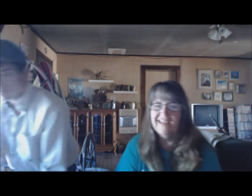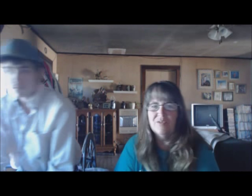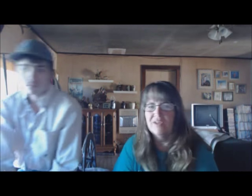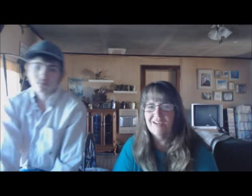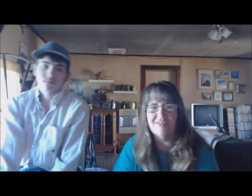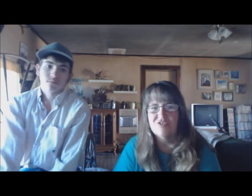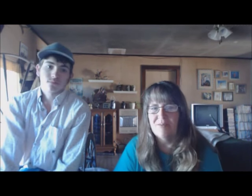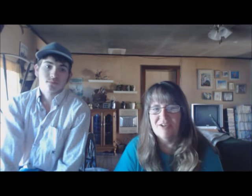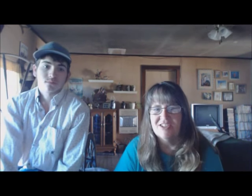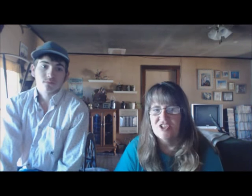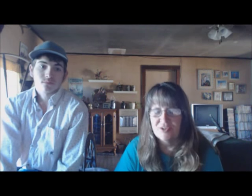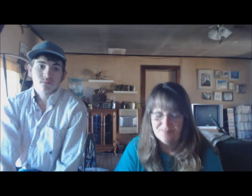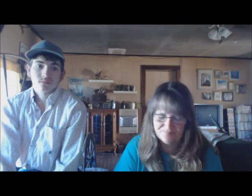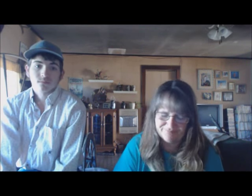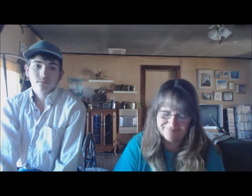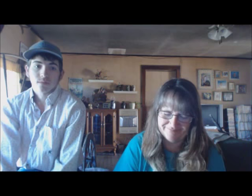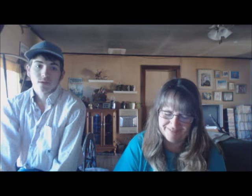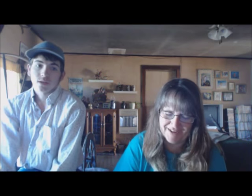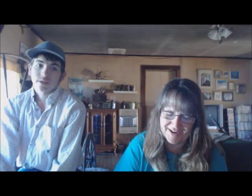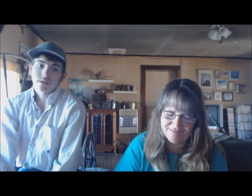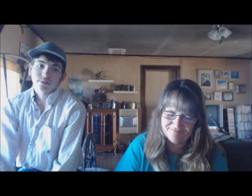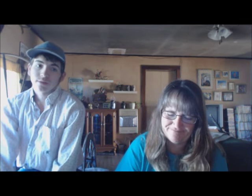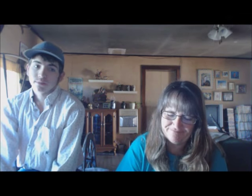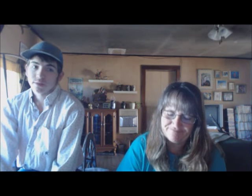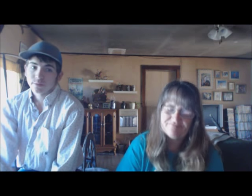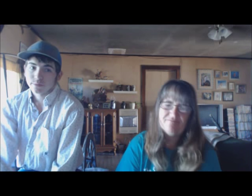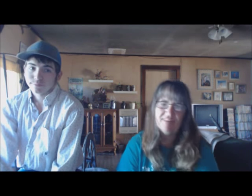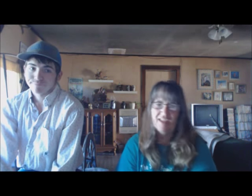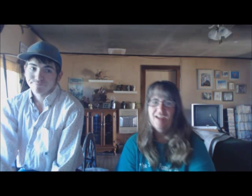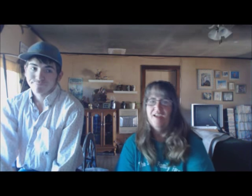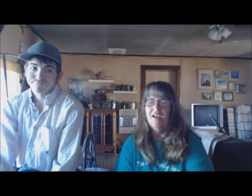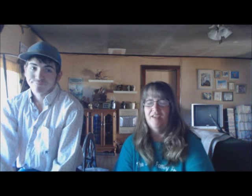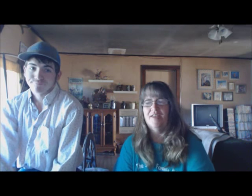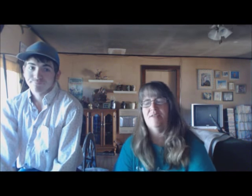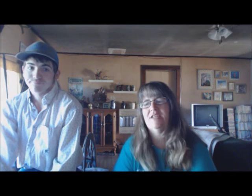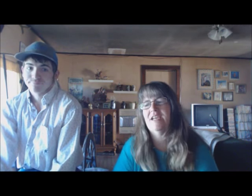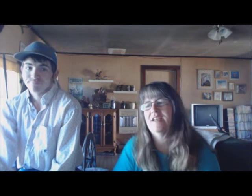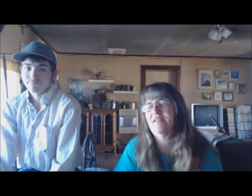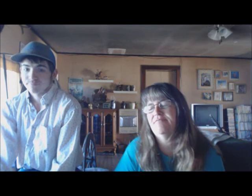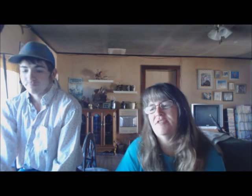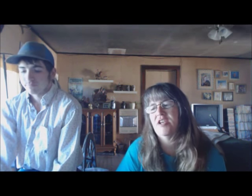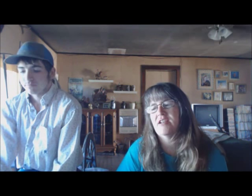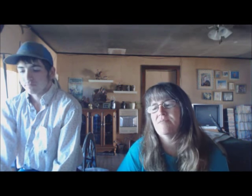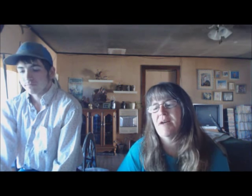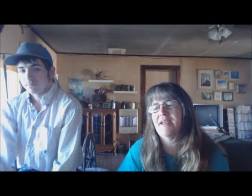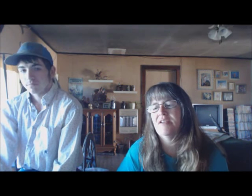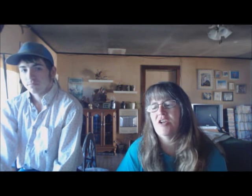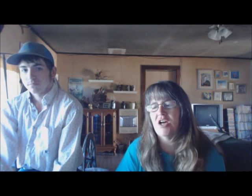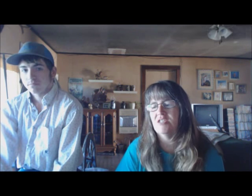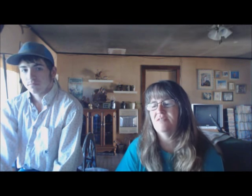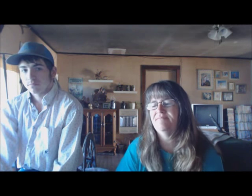yeah, again, we're not going to have strawberries this year, right? And then I went down and checked my garden.